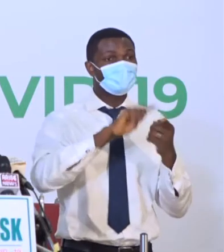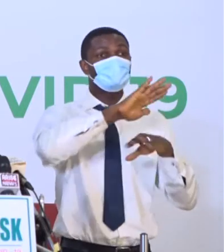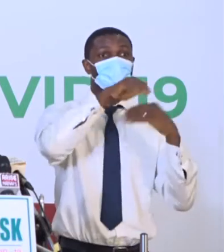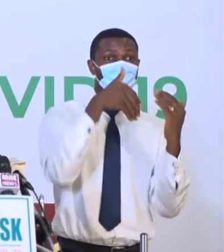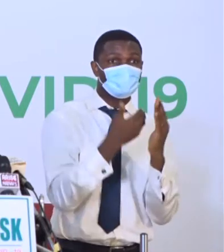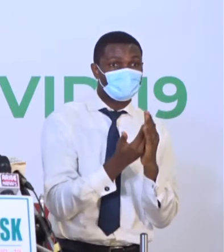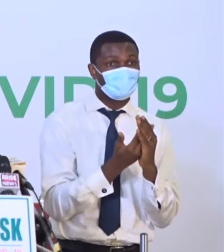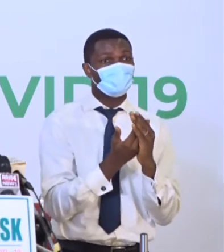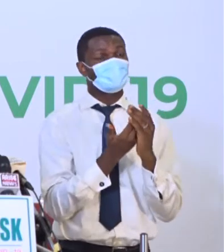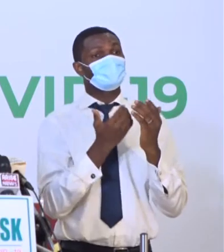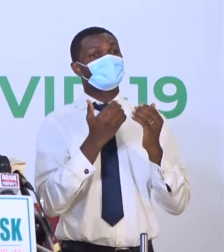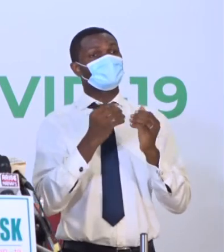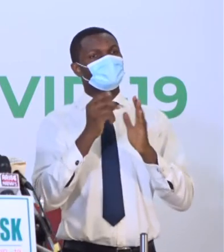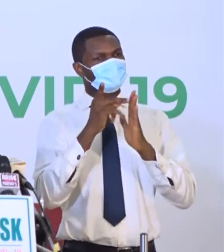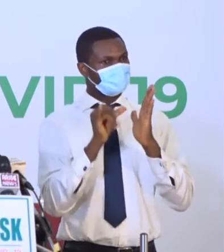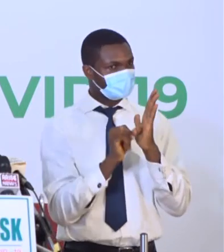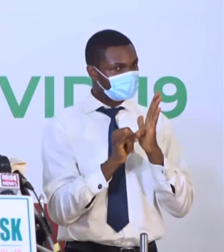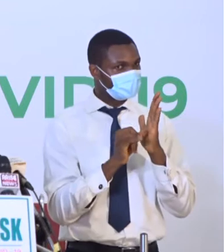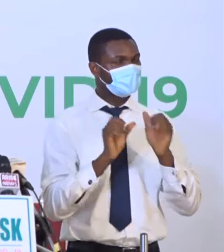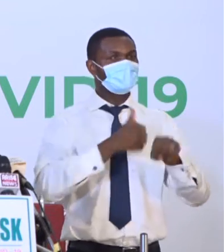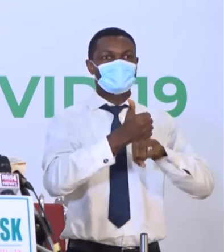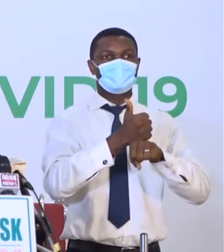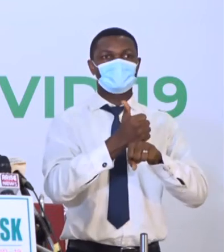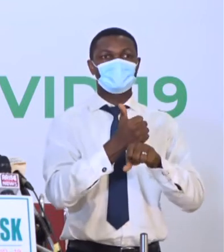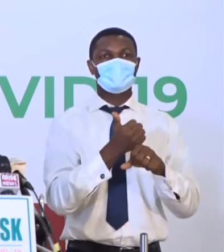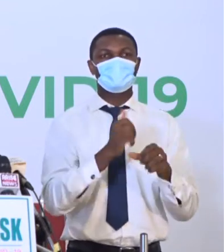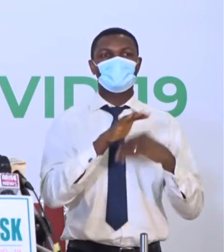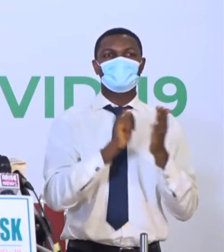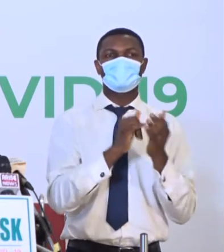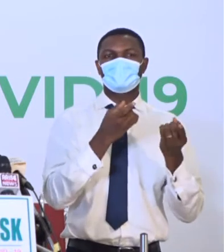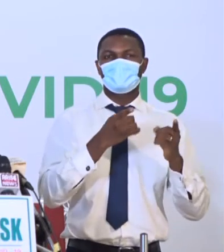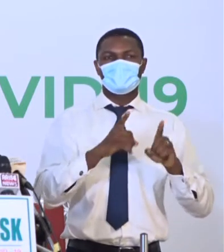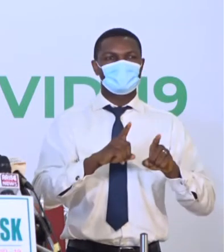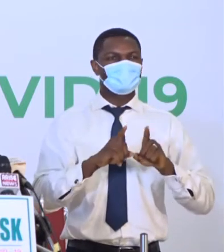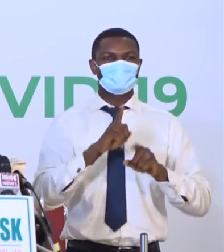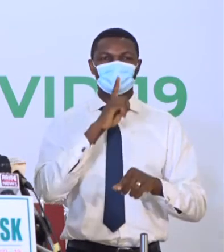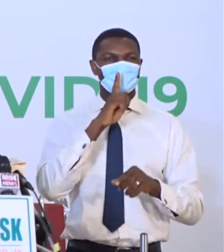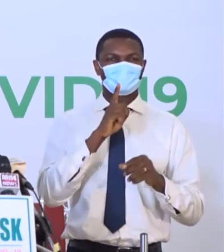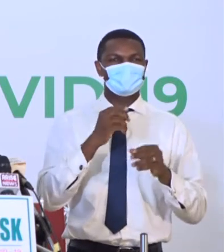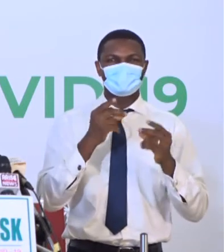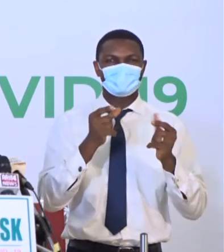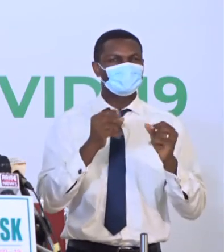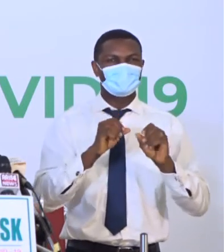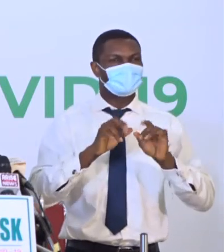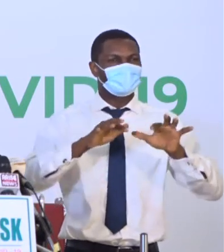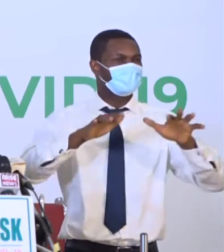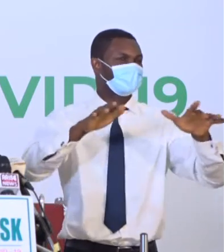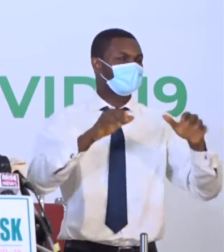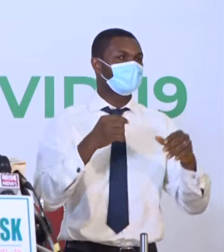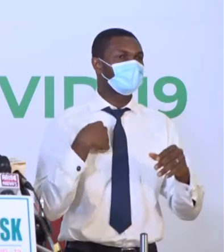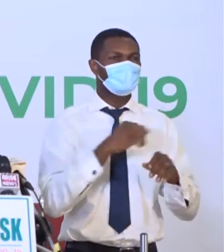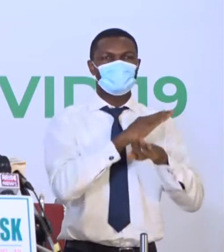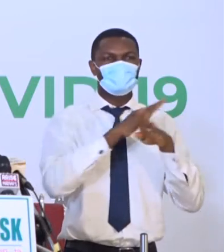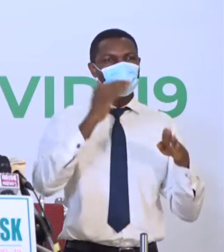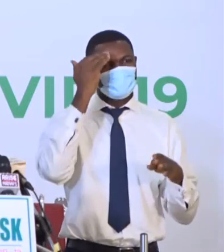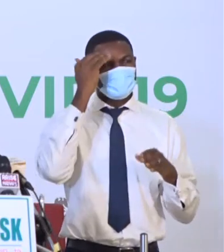The current wave of infections is swift and virulent, and we do not know how